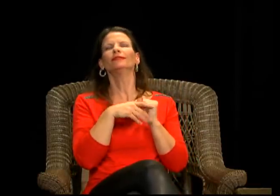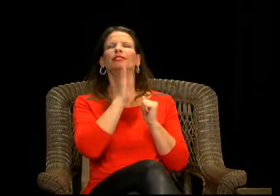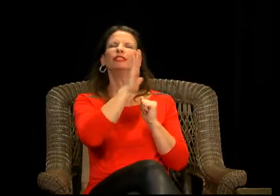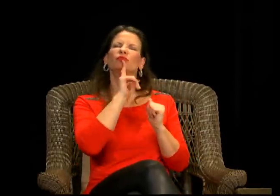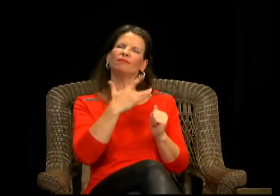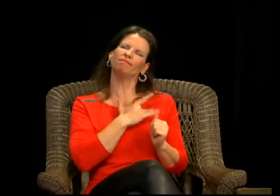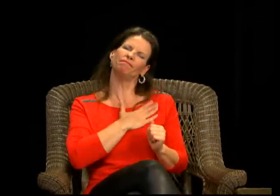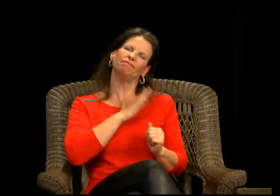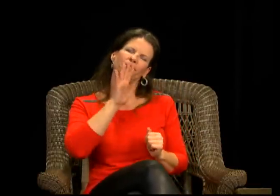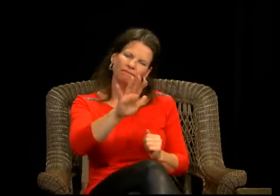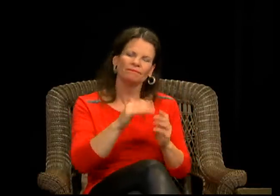her sense of humor.